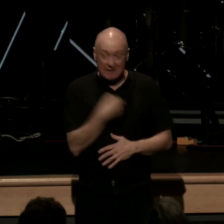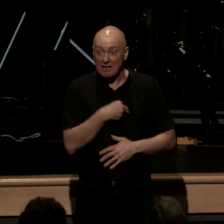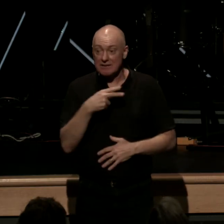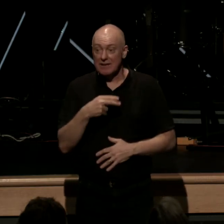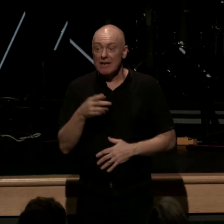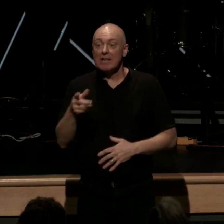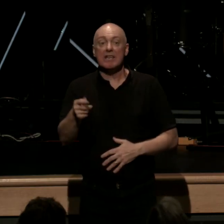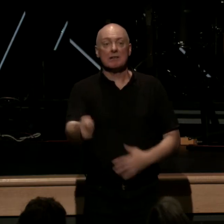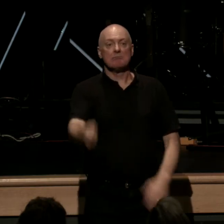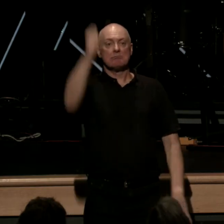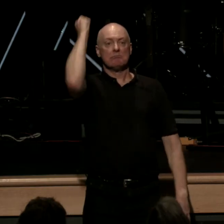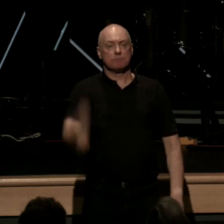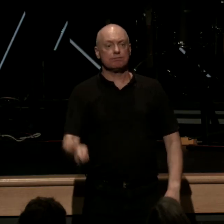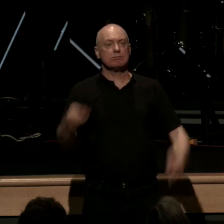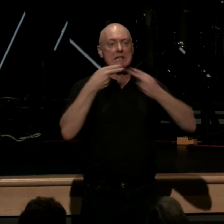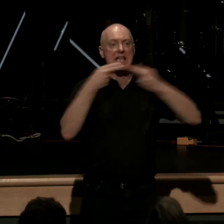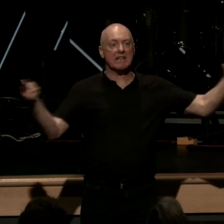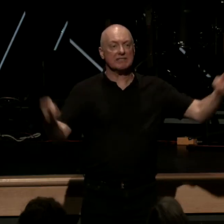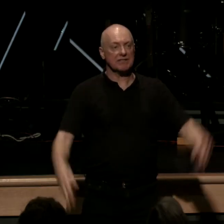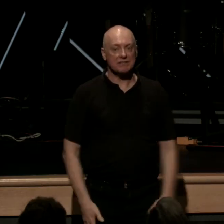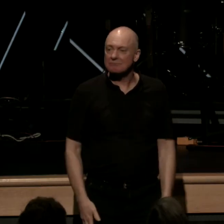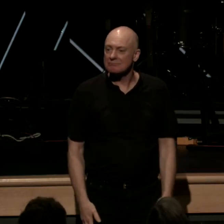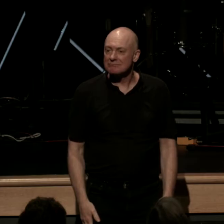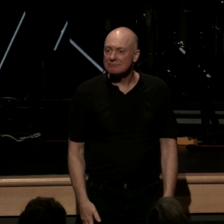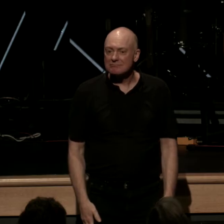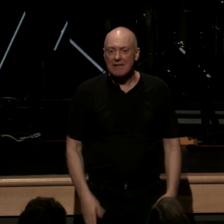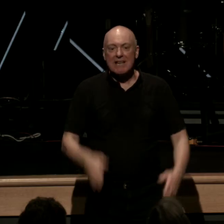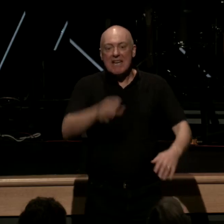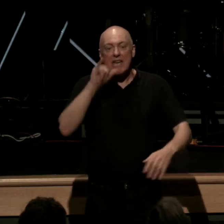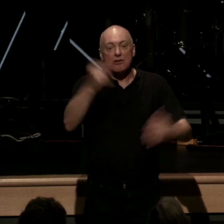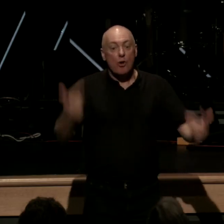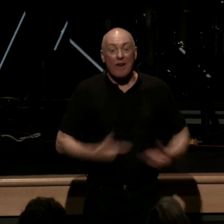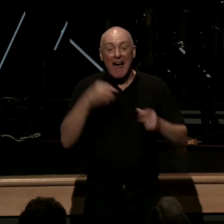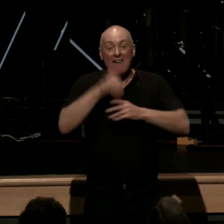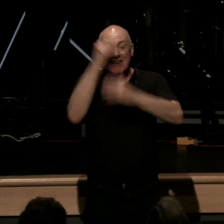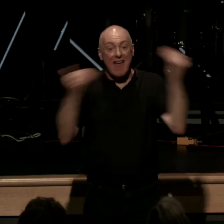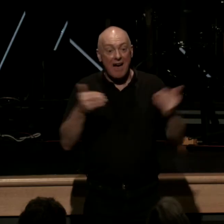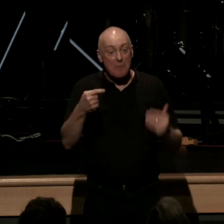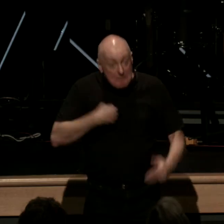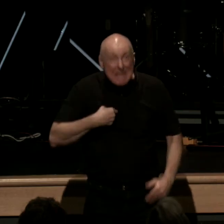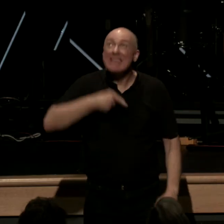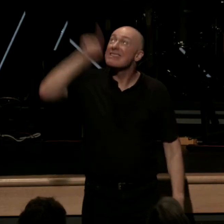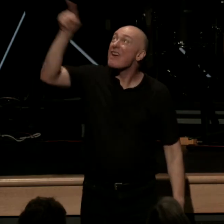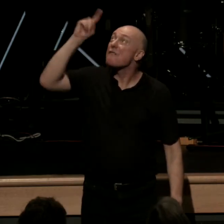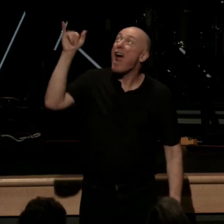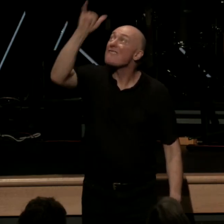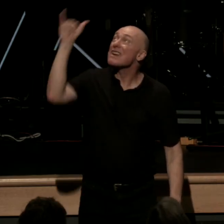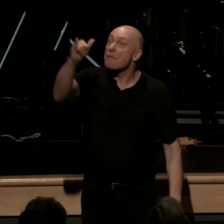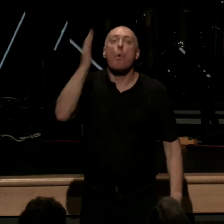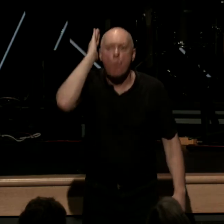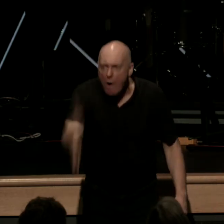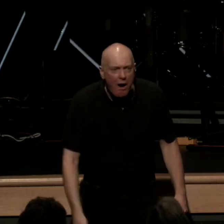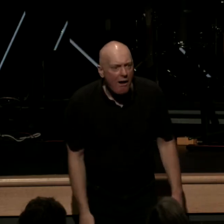innocent sentenced to eternal life in heaven with me in glory forever and ever justified